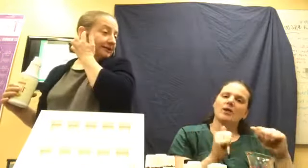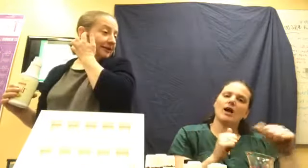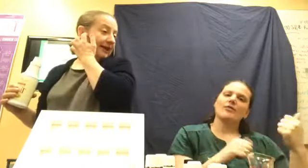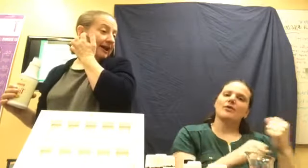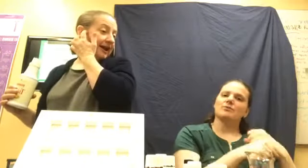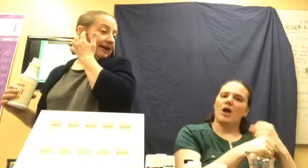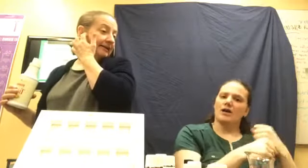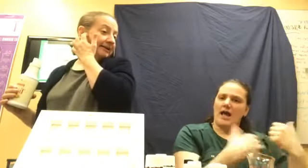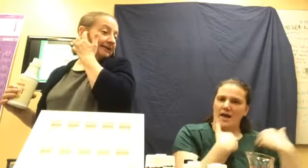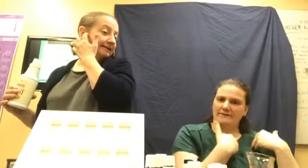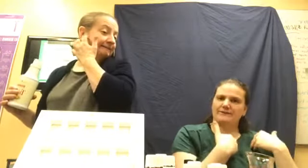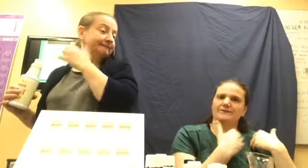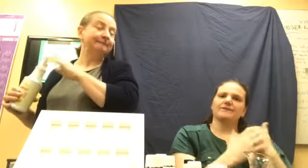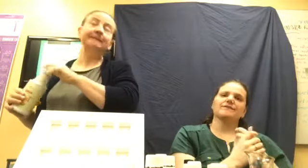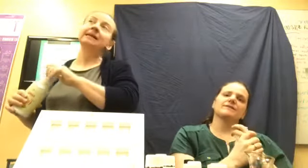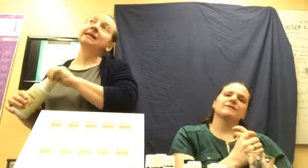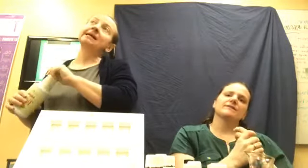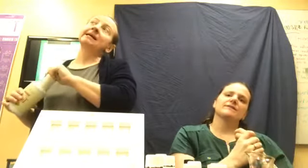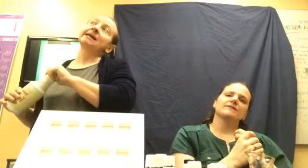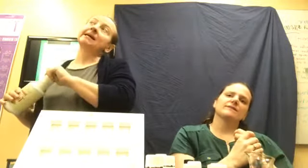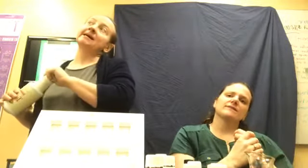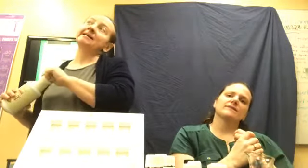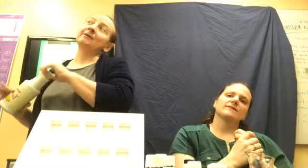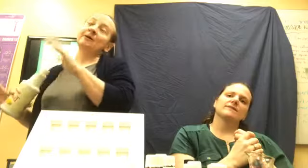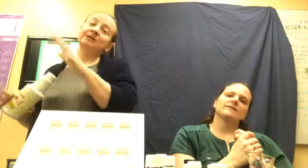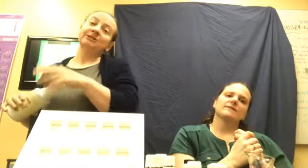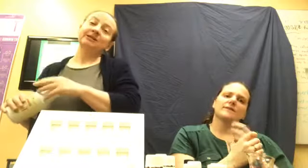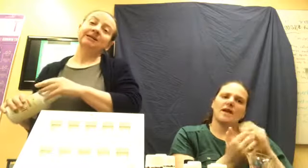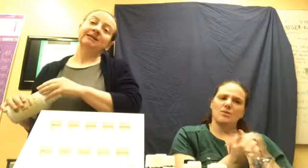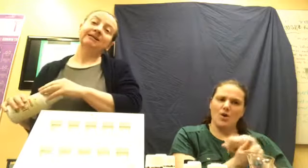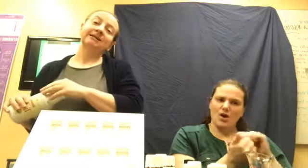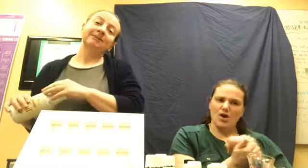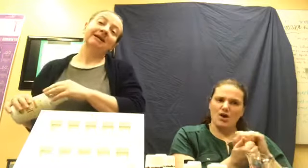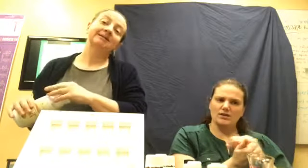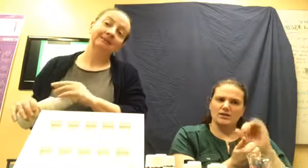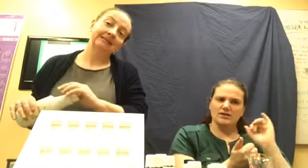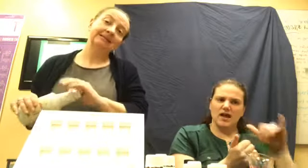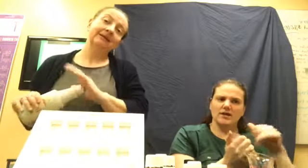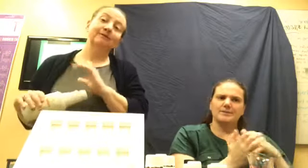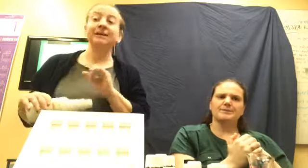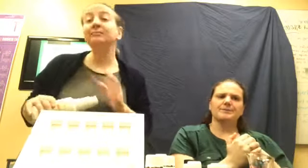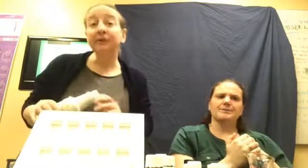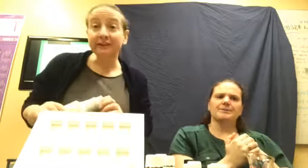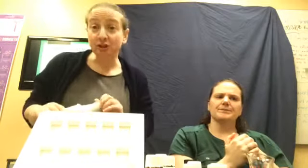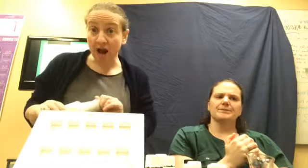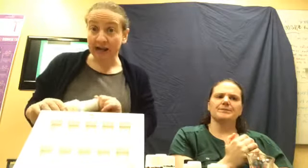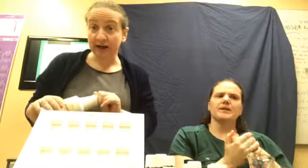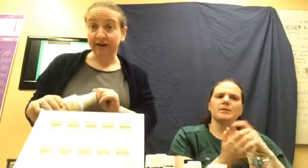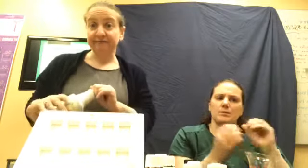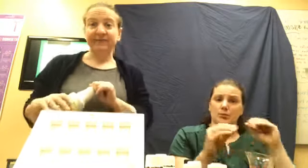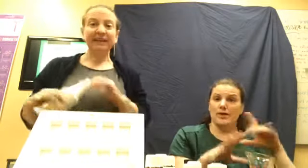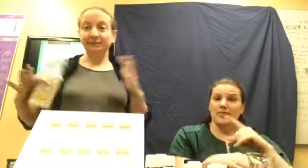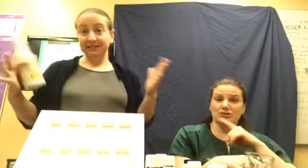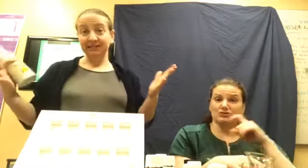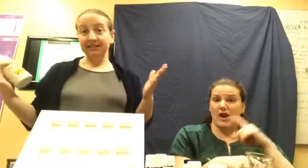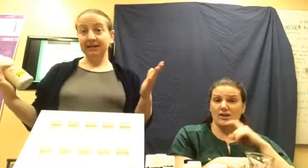that I had and I washed it and my husband didn't know and he put it in the dryer and it was still stained.